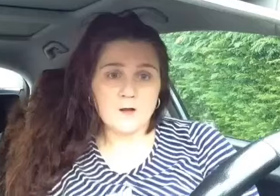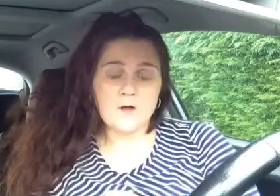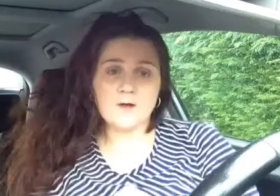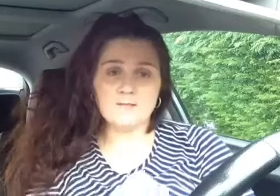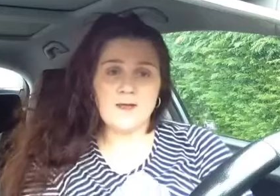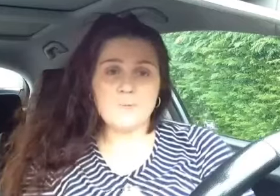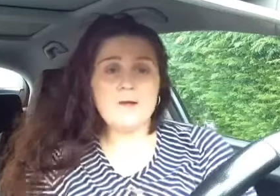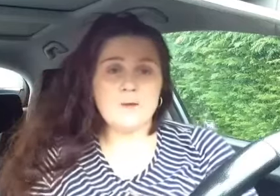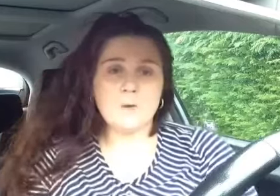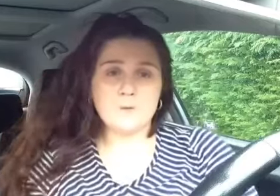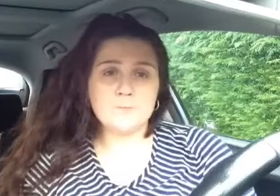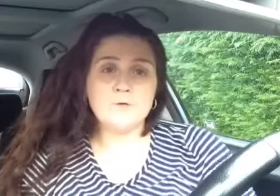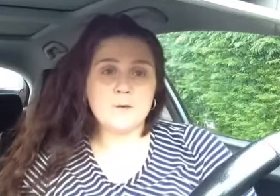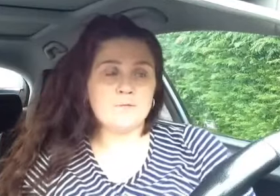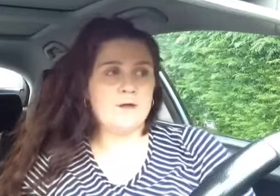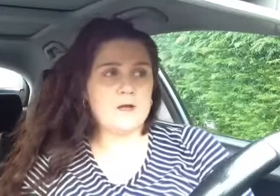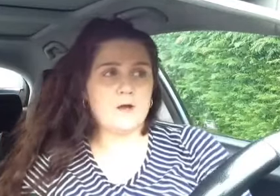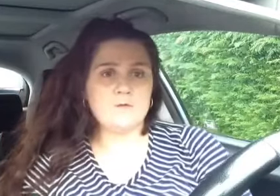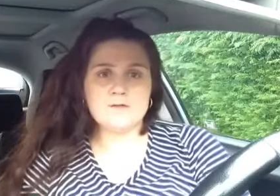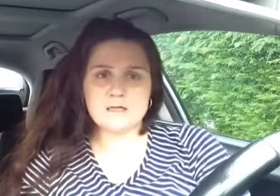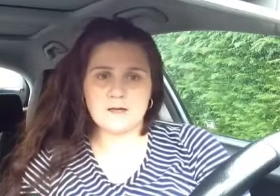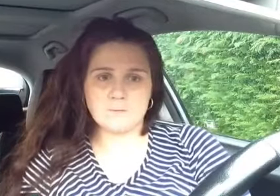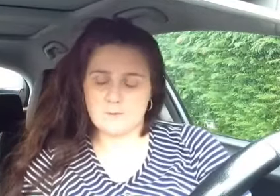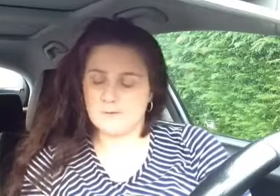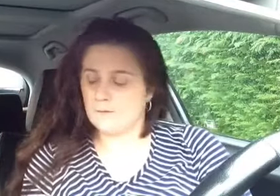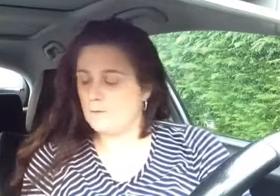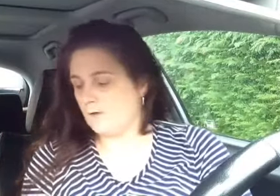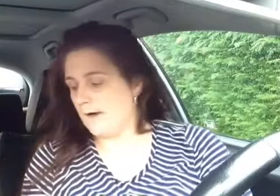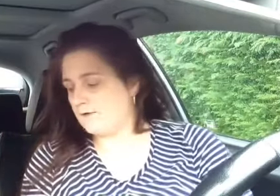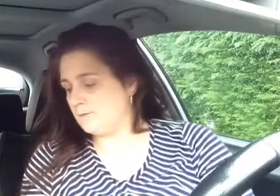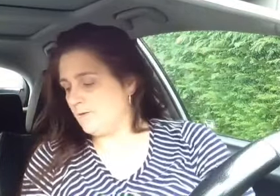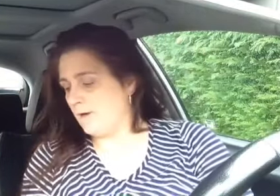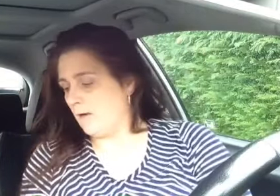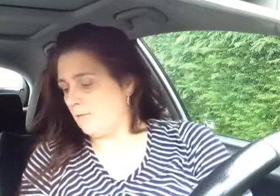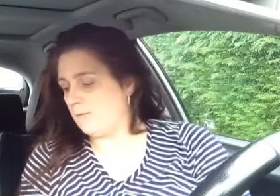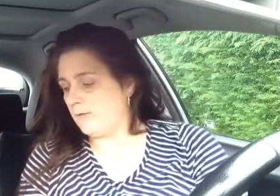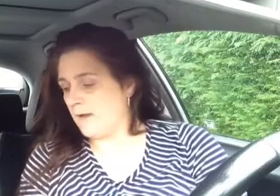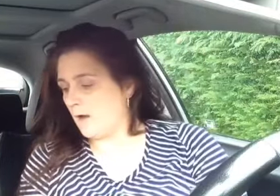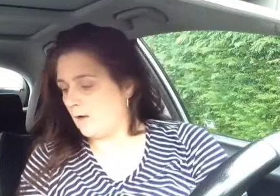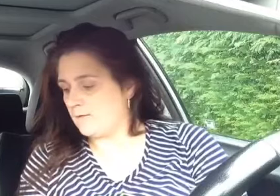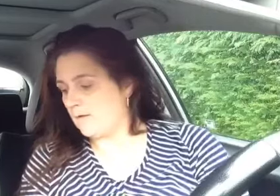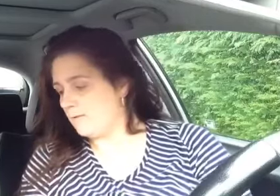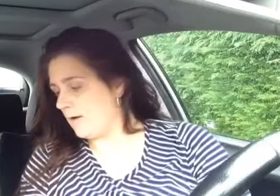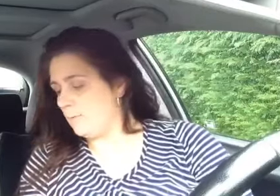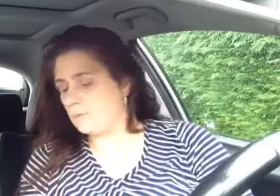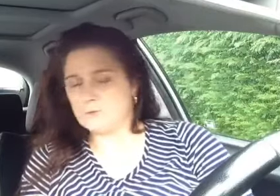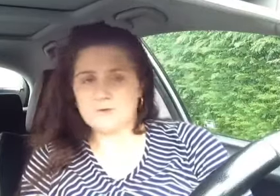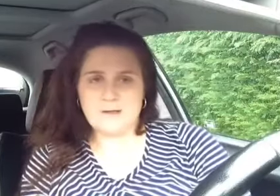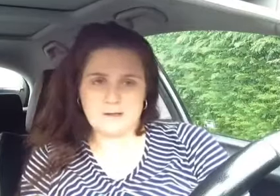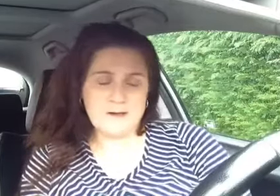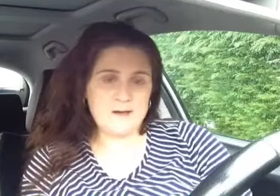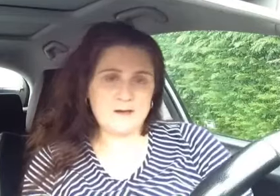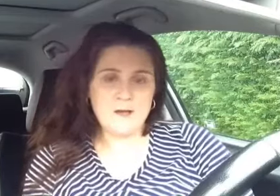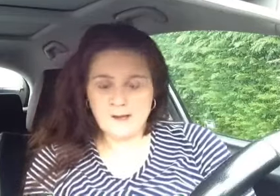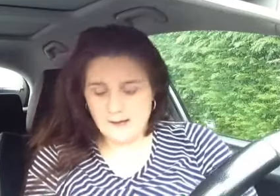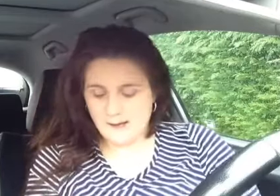Hi guys, Em here. Welcome to my video. Today I'm going to be doing a reaction video for the artist Immortal Technique and